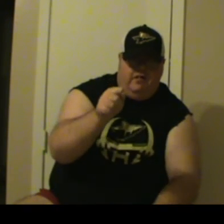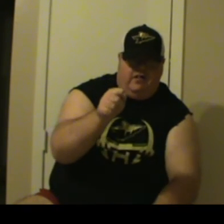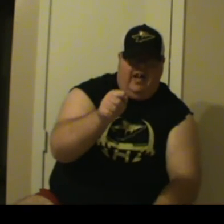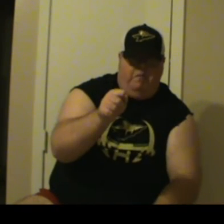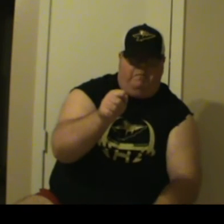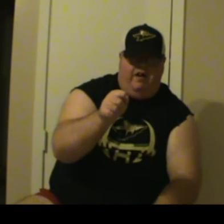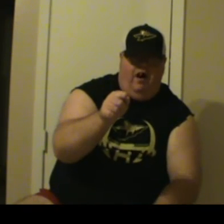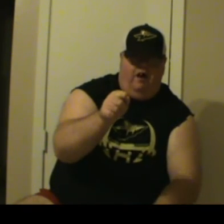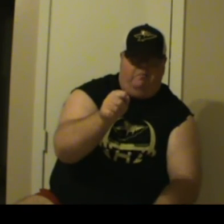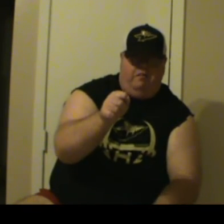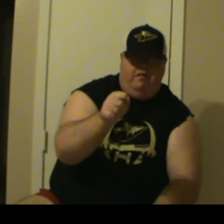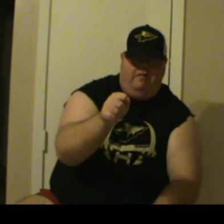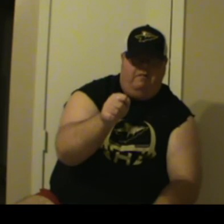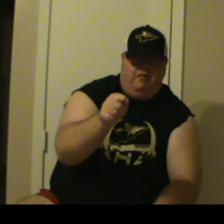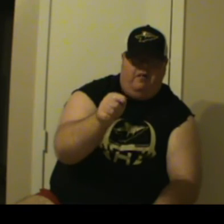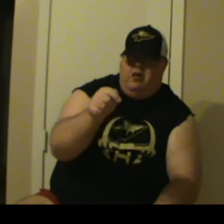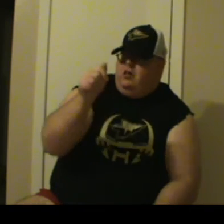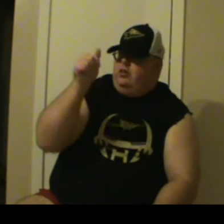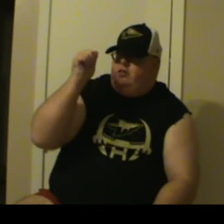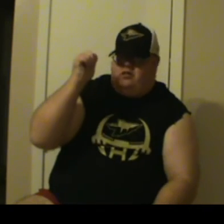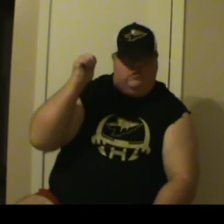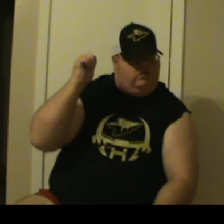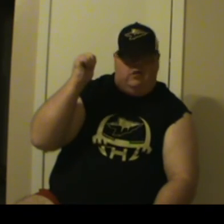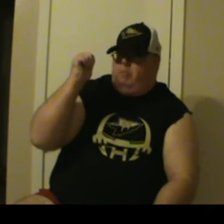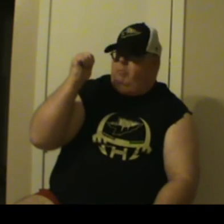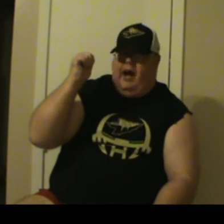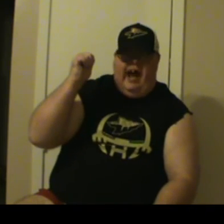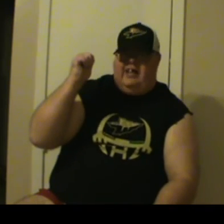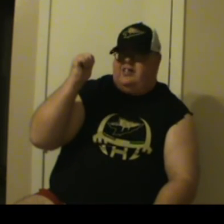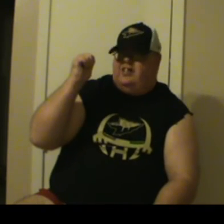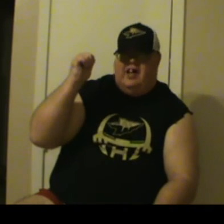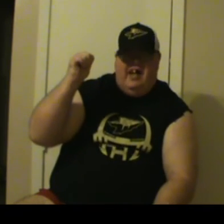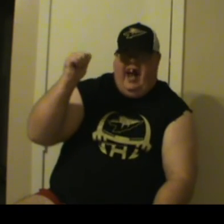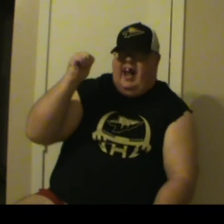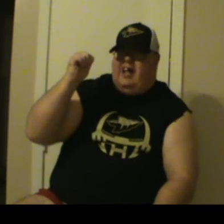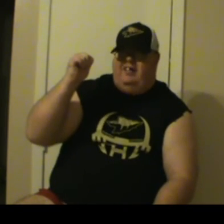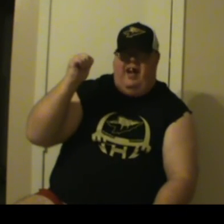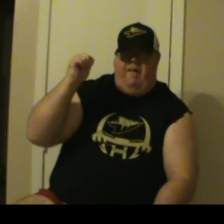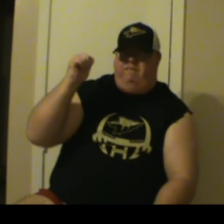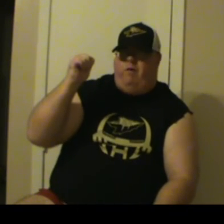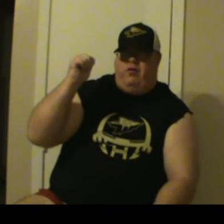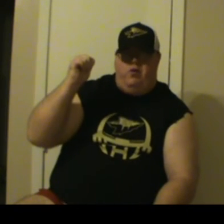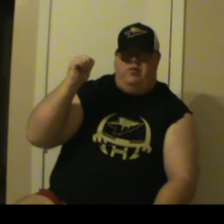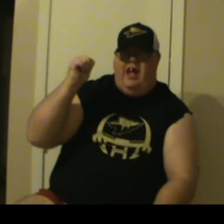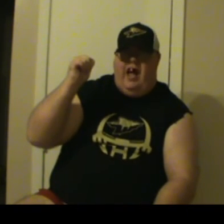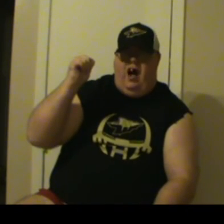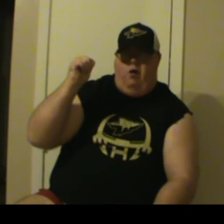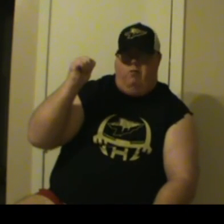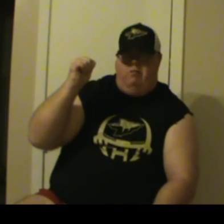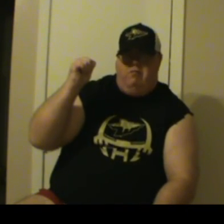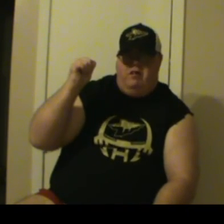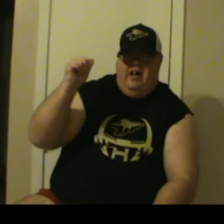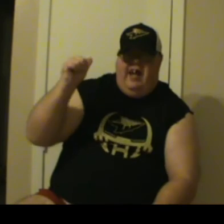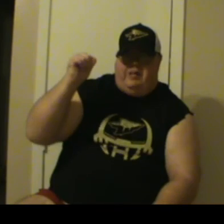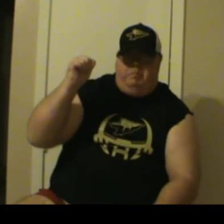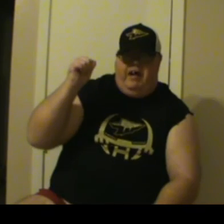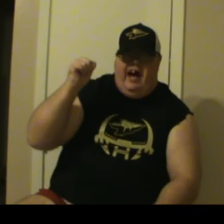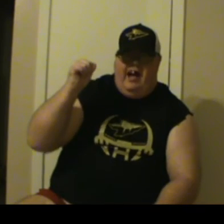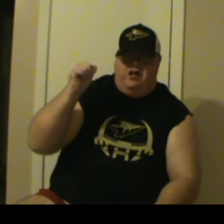Keep it up! The past ain't there for you now! It's behind